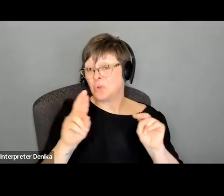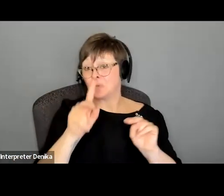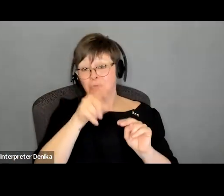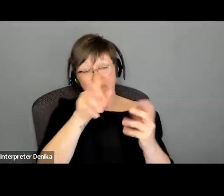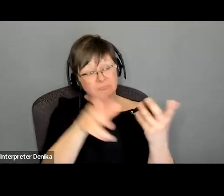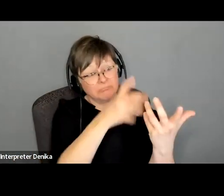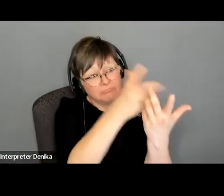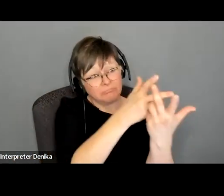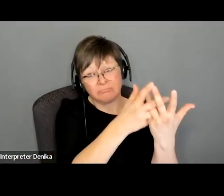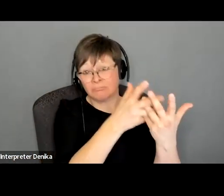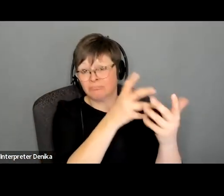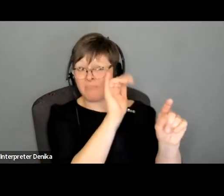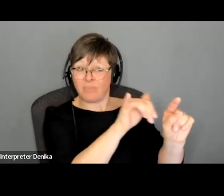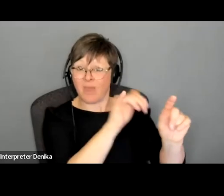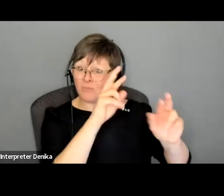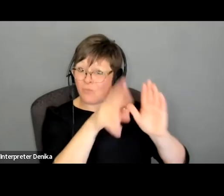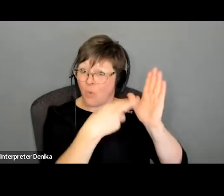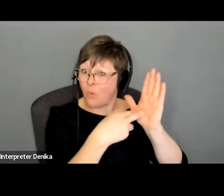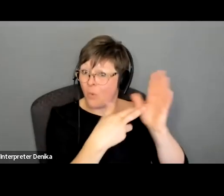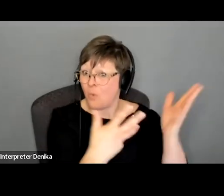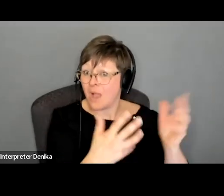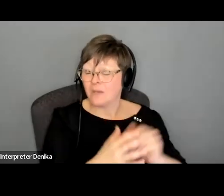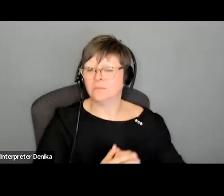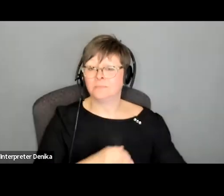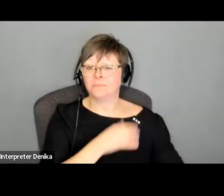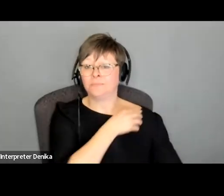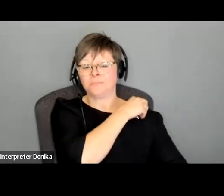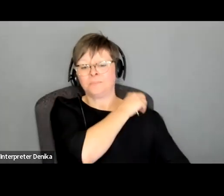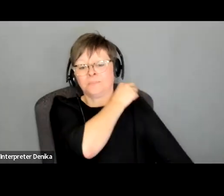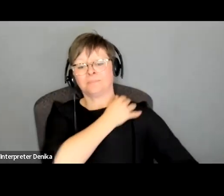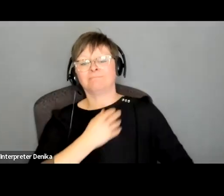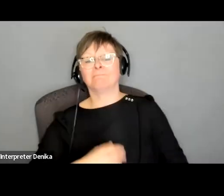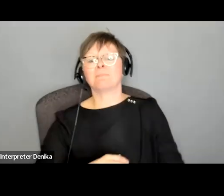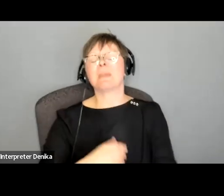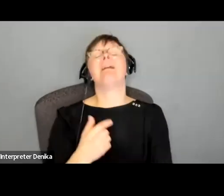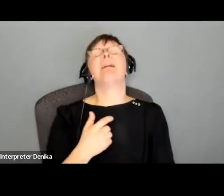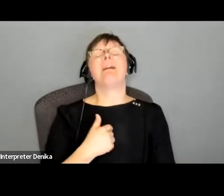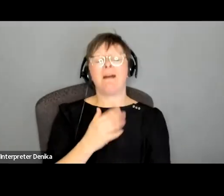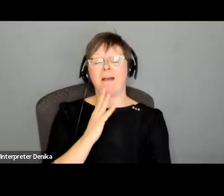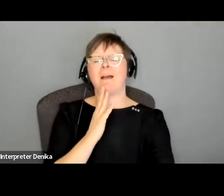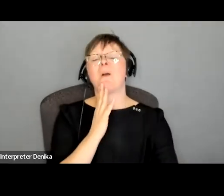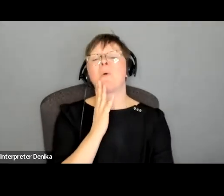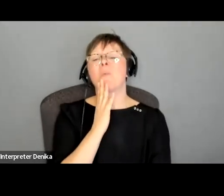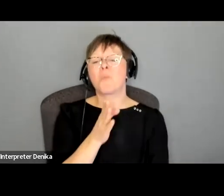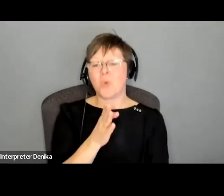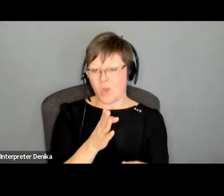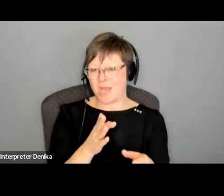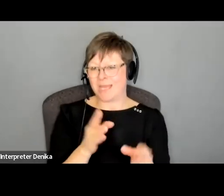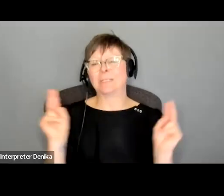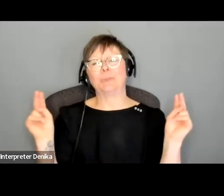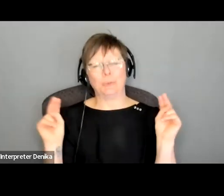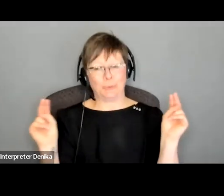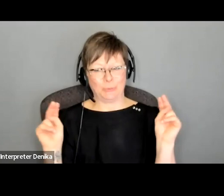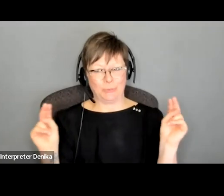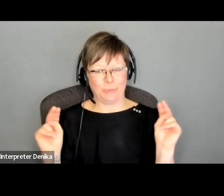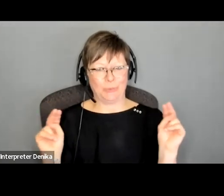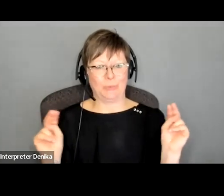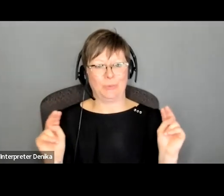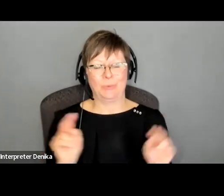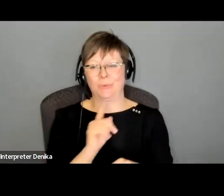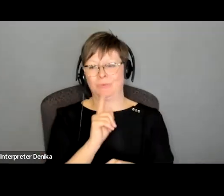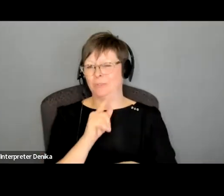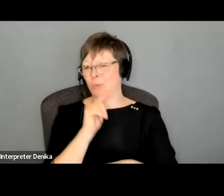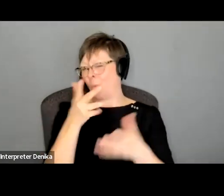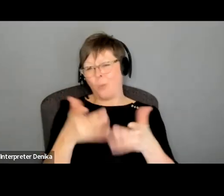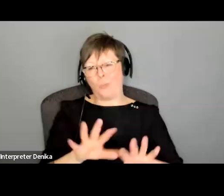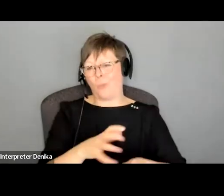advice around that i would dress neutrally for the camera you don't want a lot of busy lines and patterns for a